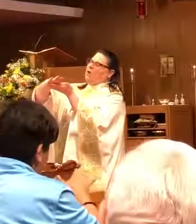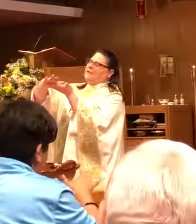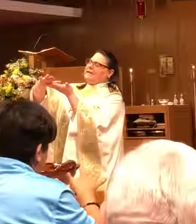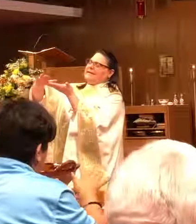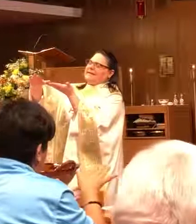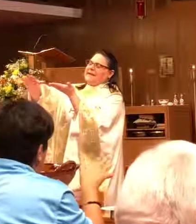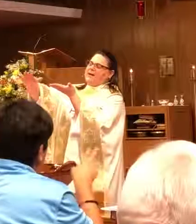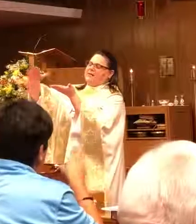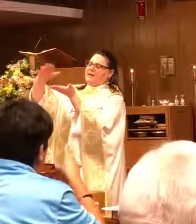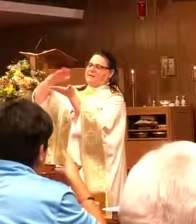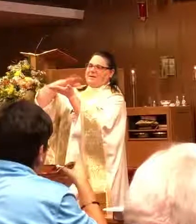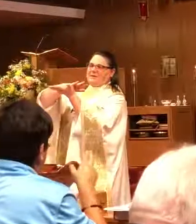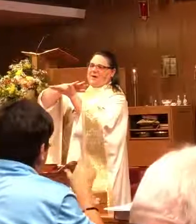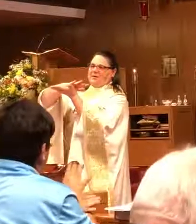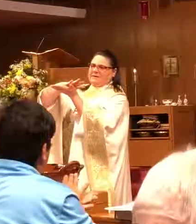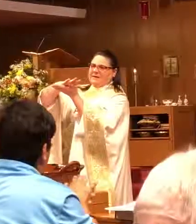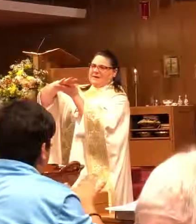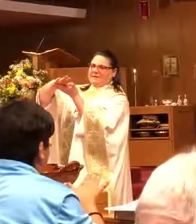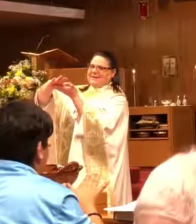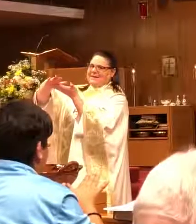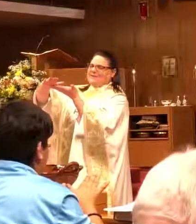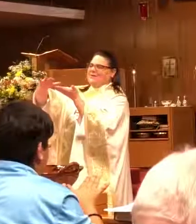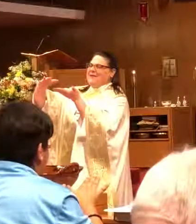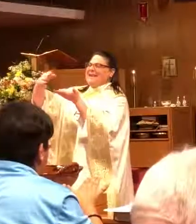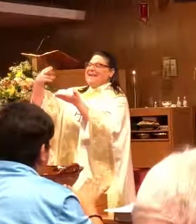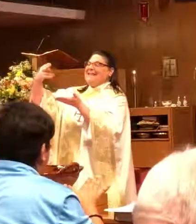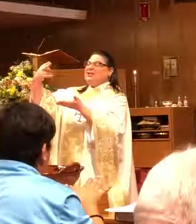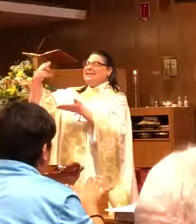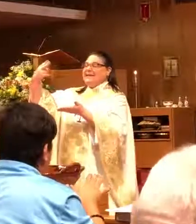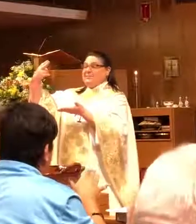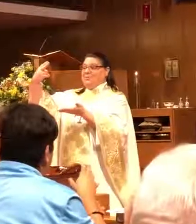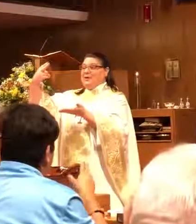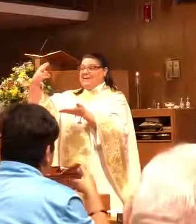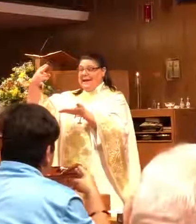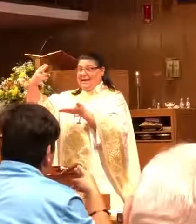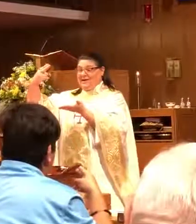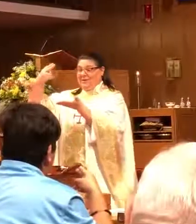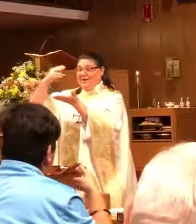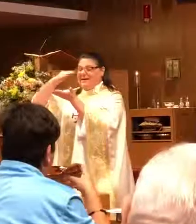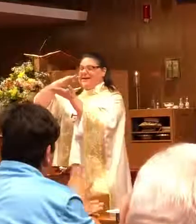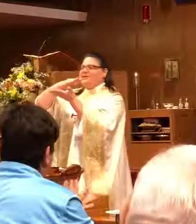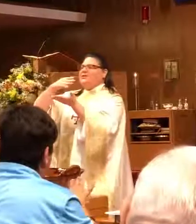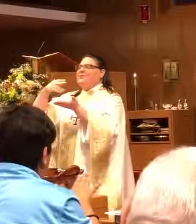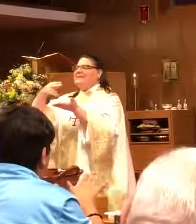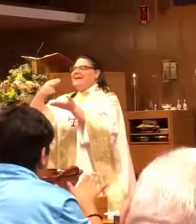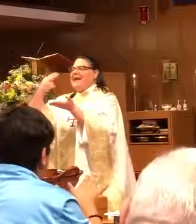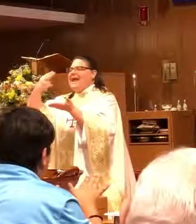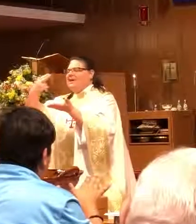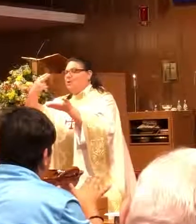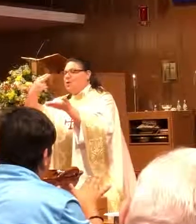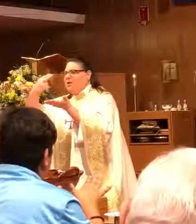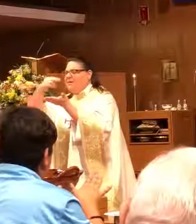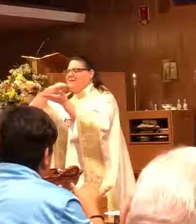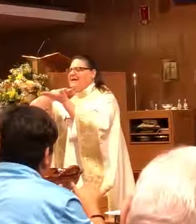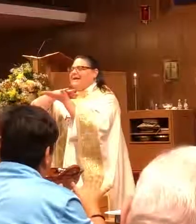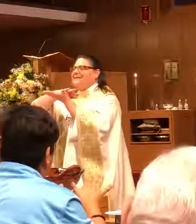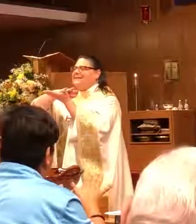holy, sacred. means all those things. So they initialize it, putting the H with it. So you know it's the H word that means